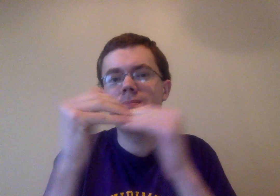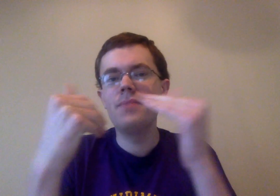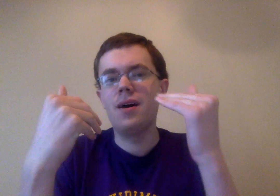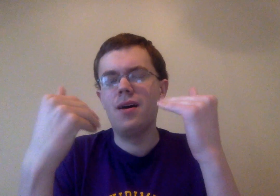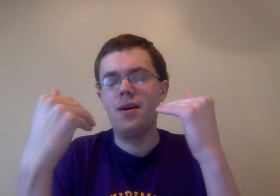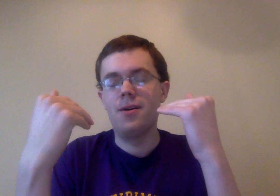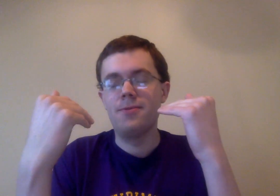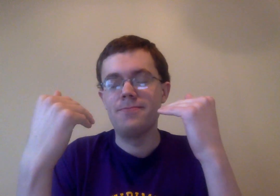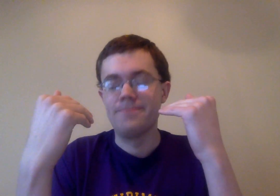um,